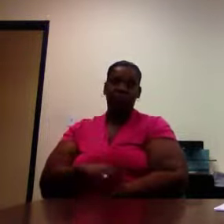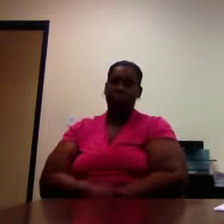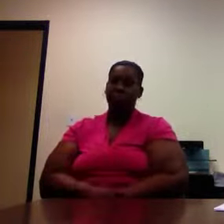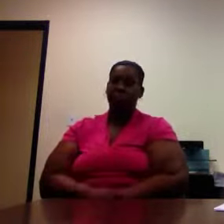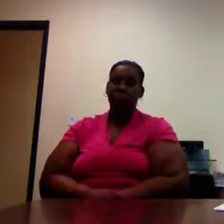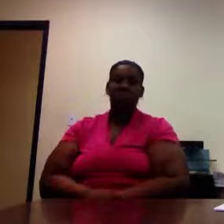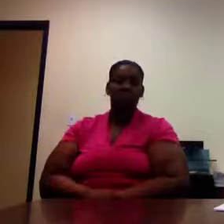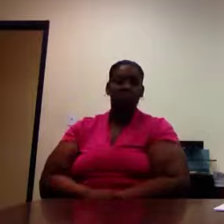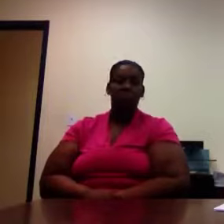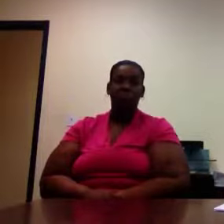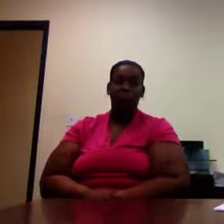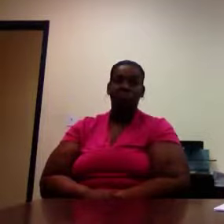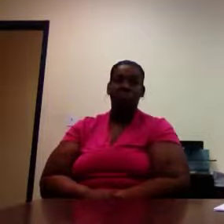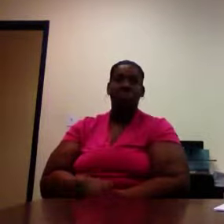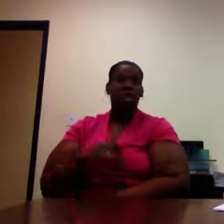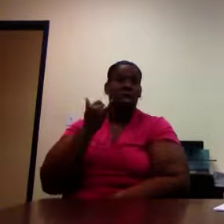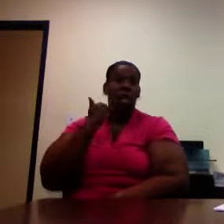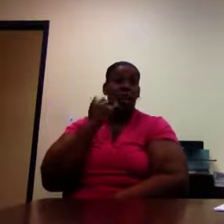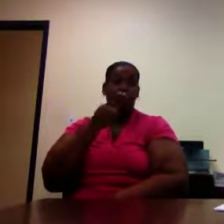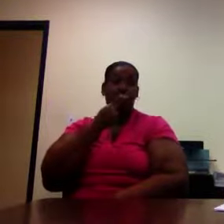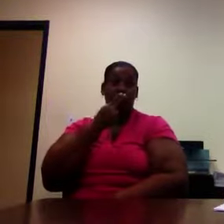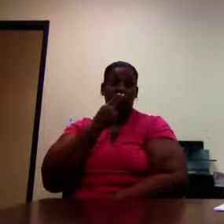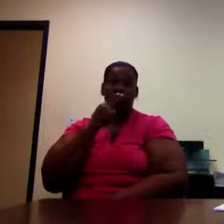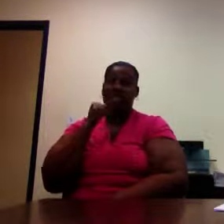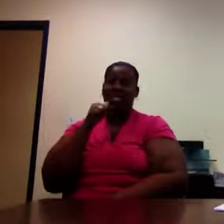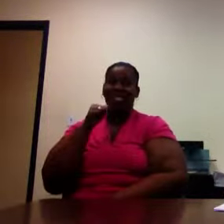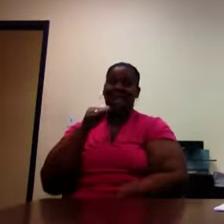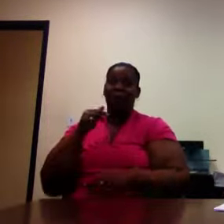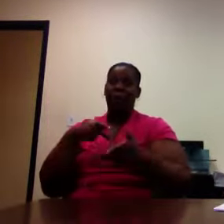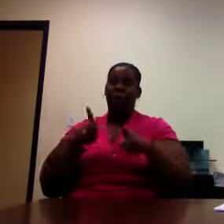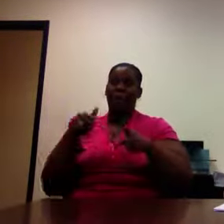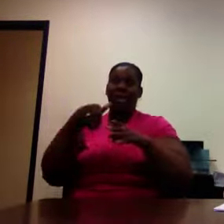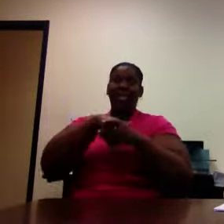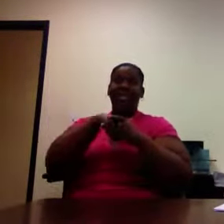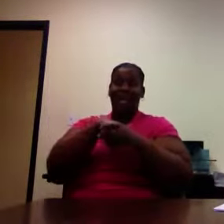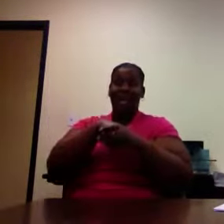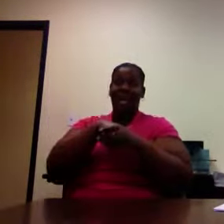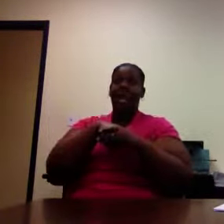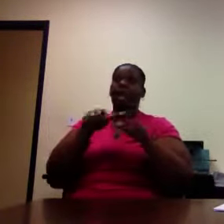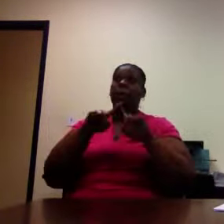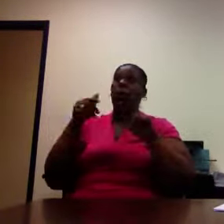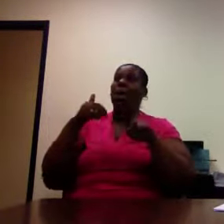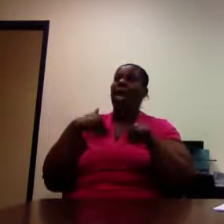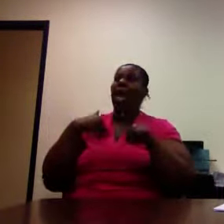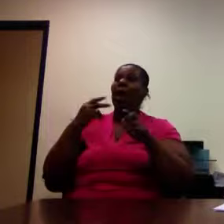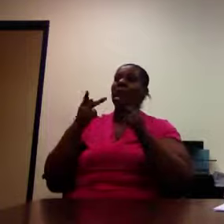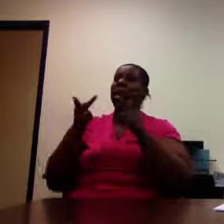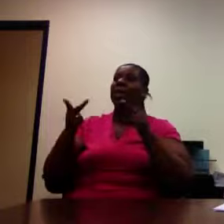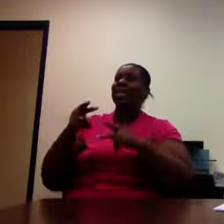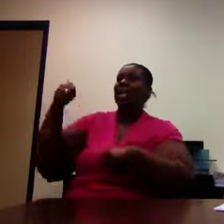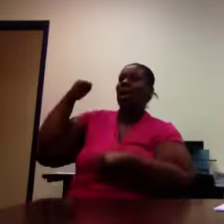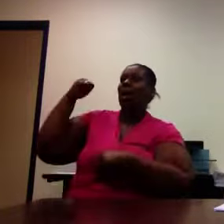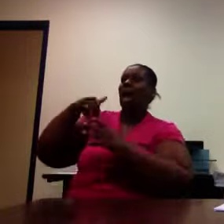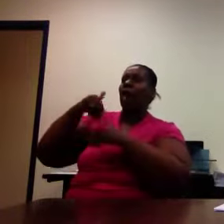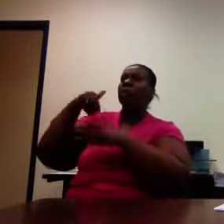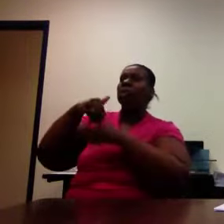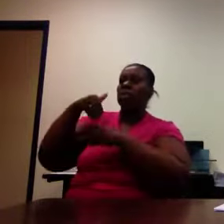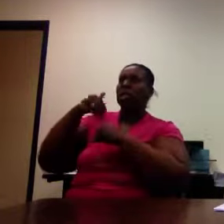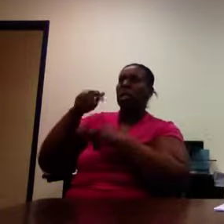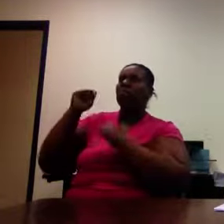Use of tobacco product is not permitted inside of the facility. There's a space out back during break that you can